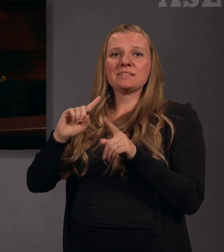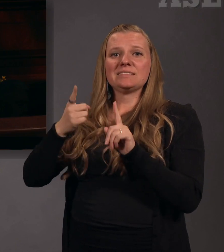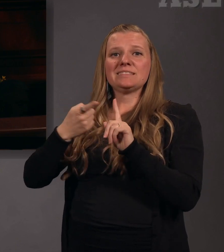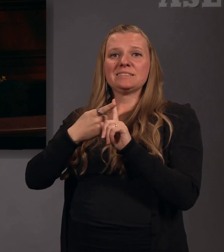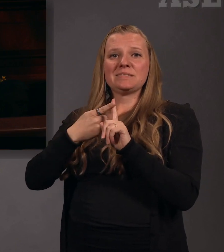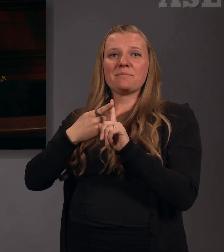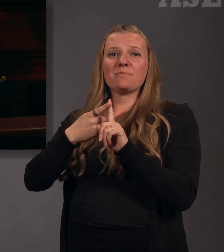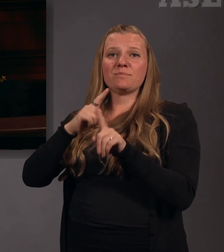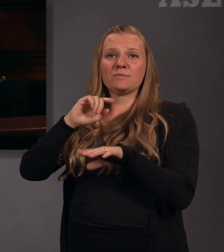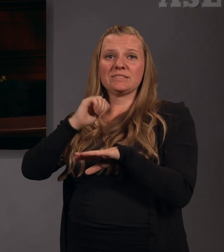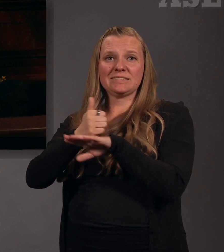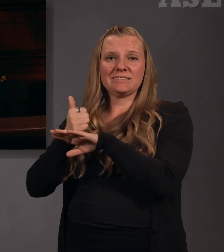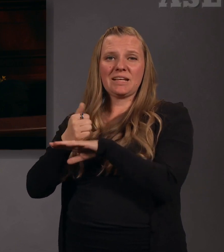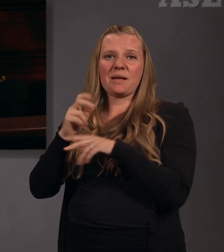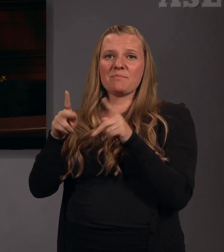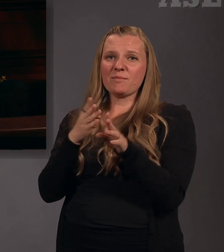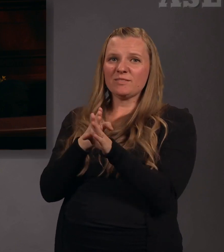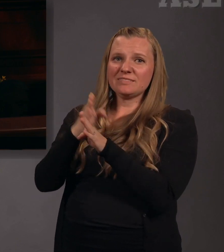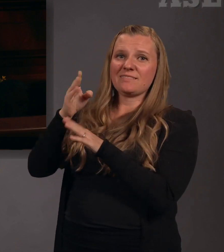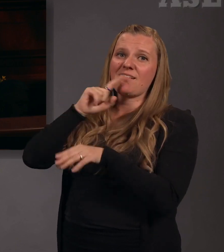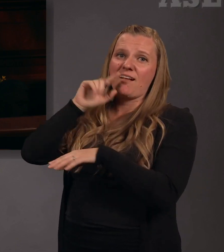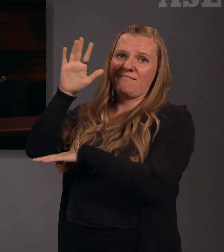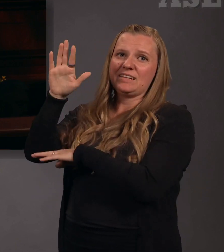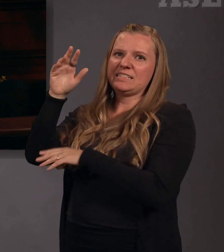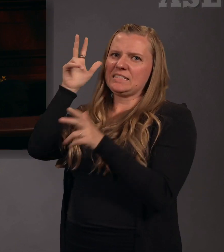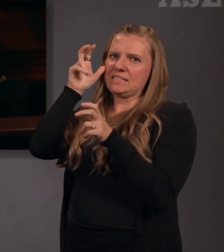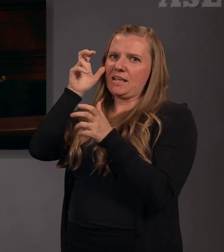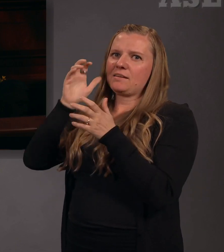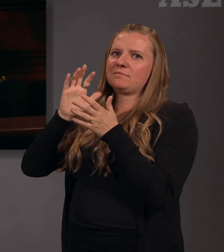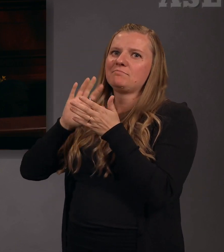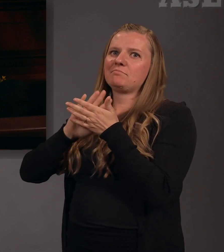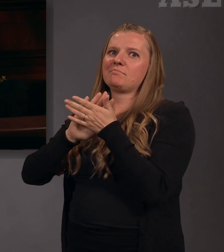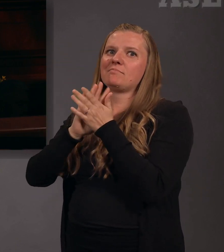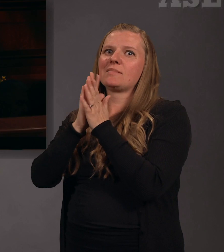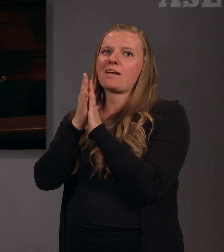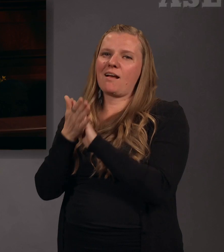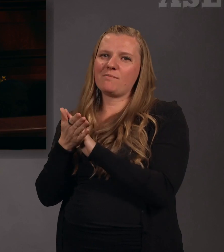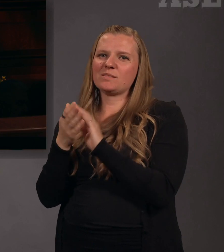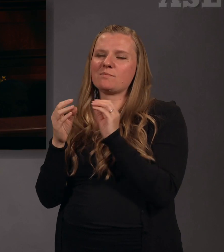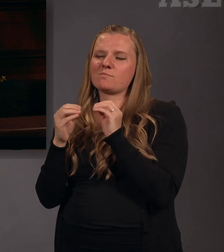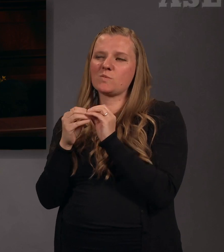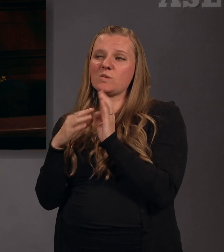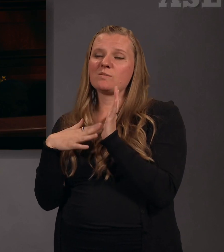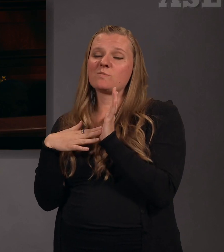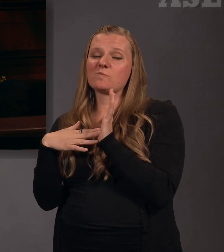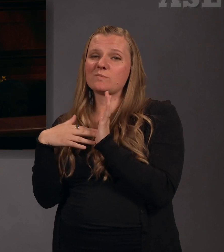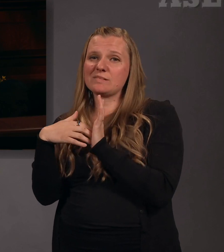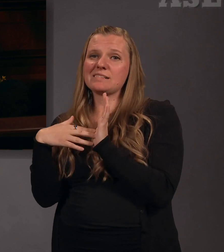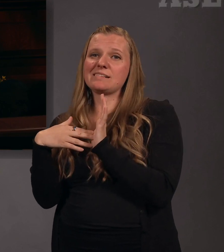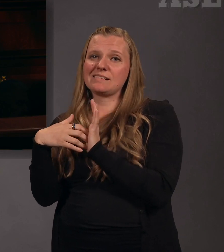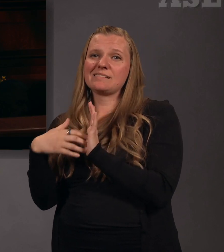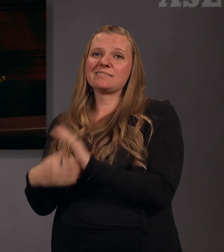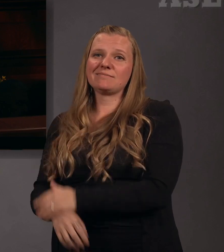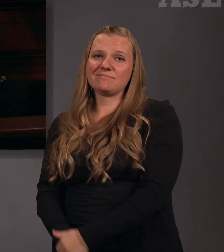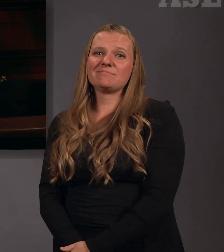Him. As temples and covenant keepers grow in number, the adversary grows weaker.